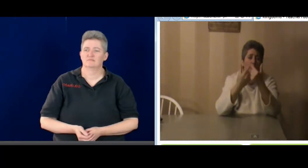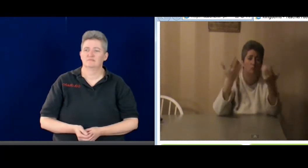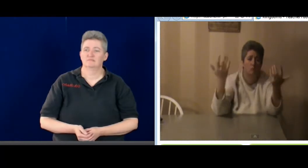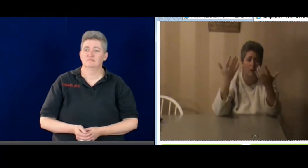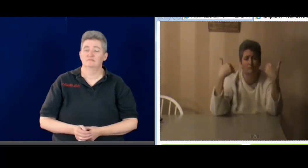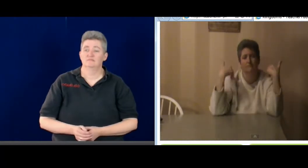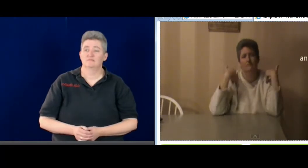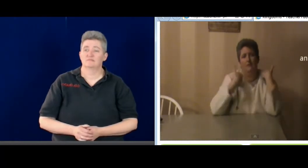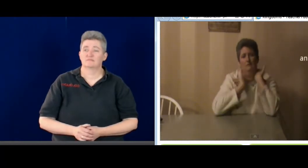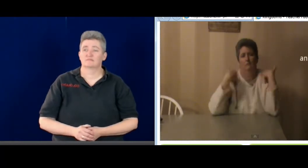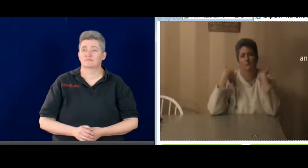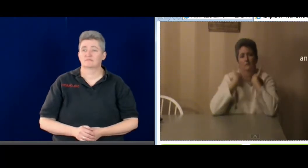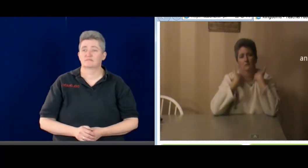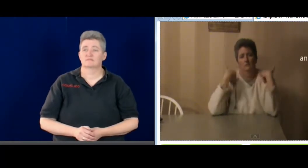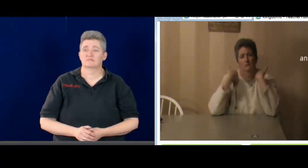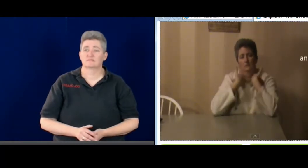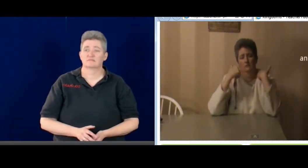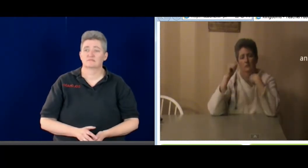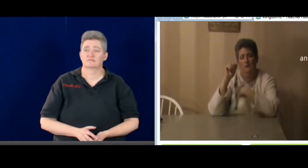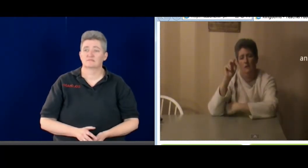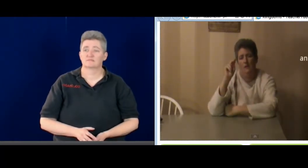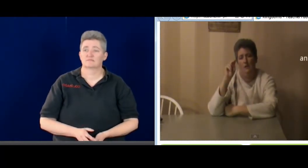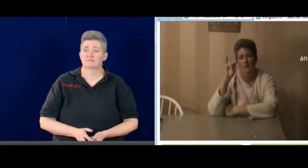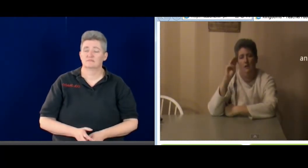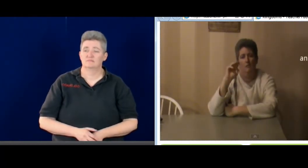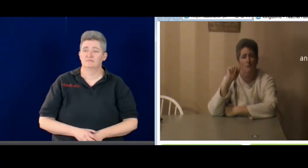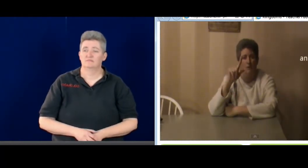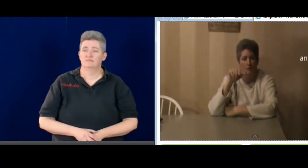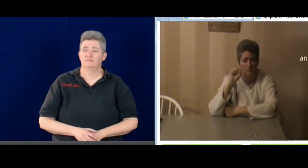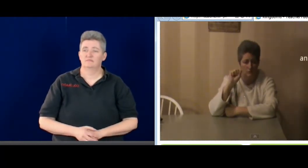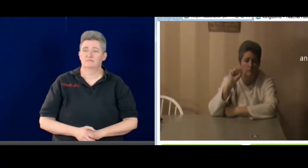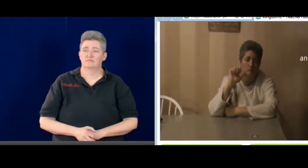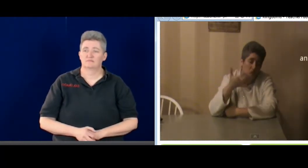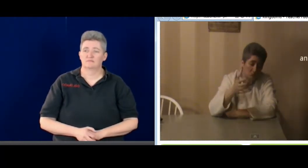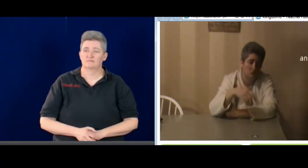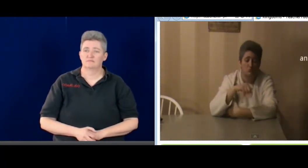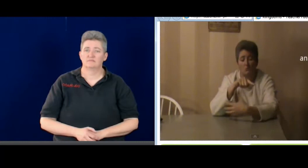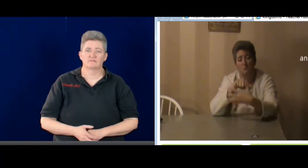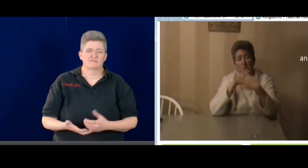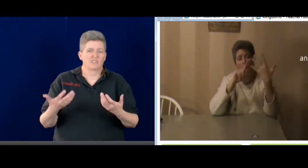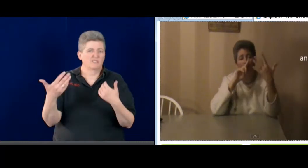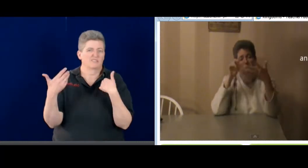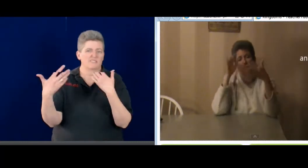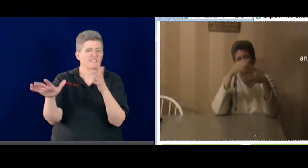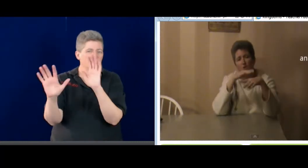The fourth one I want to talk about is plants. And then another group of the kingdom is animals.